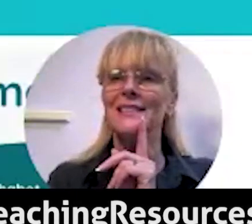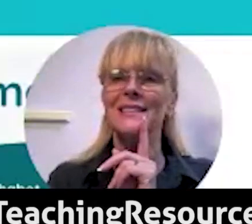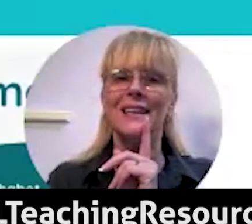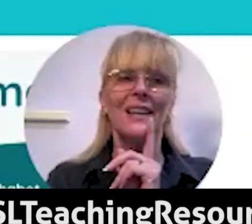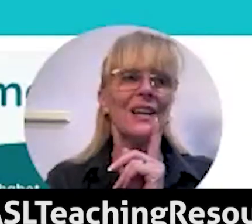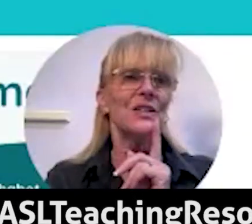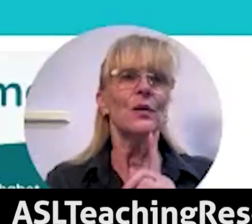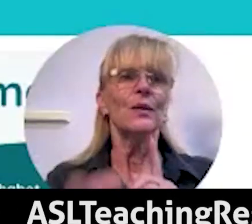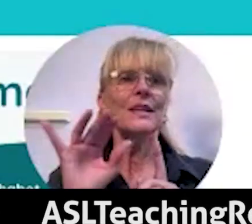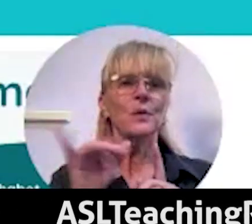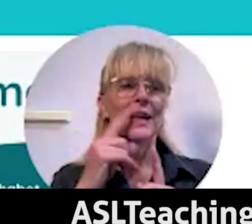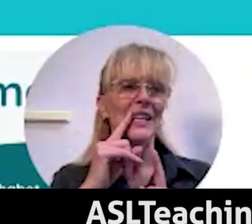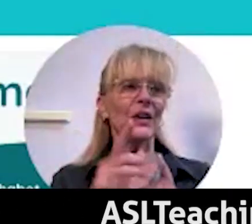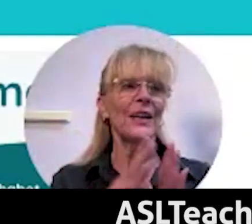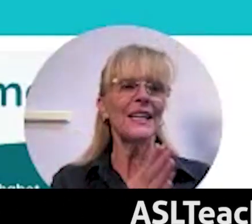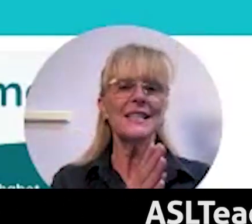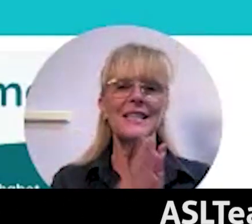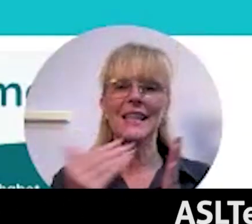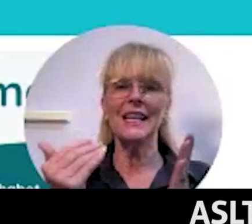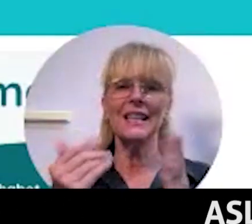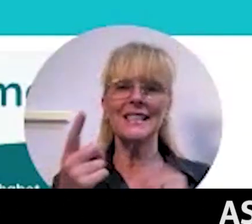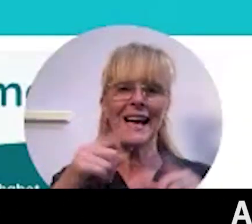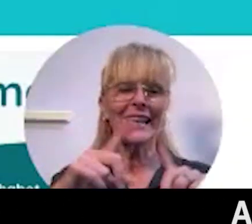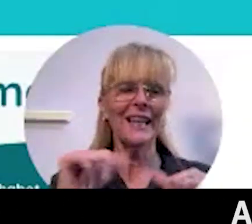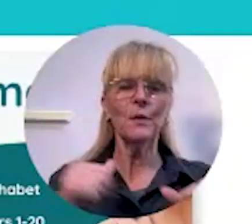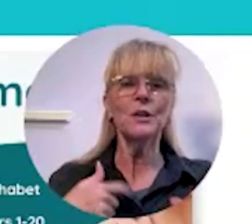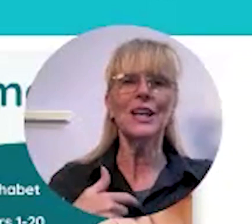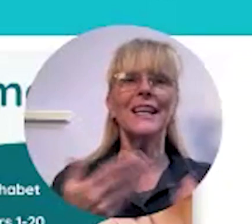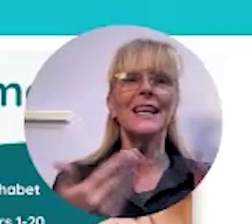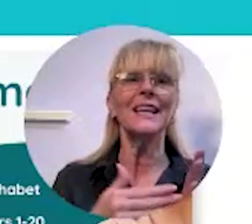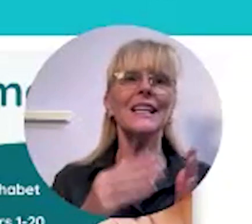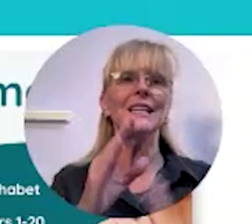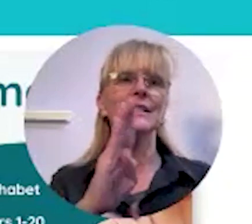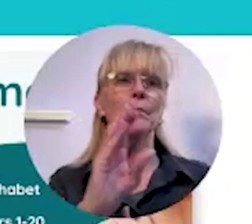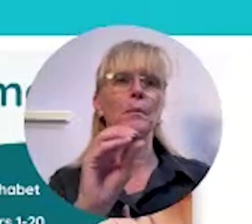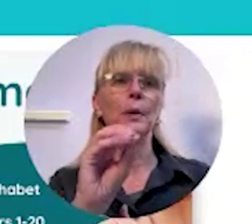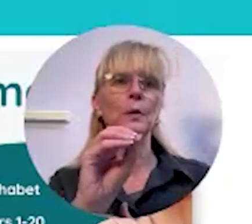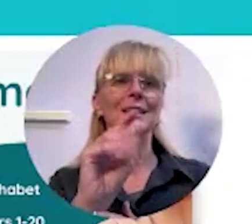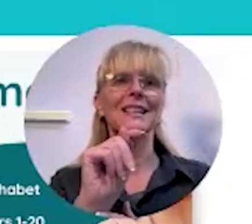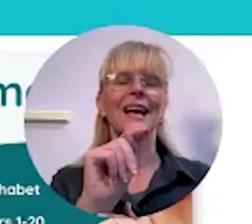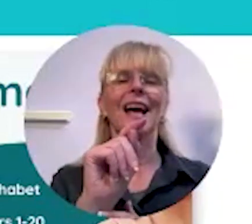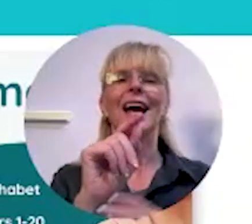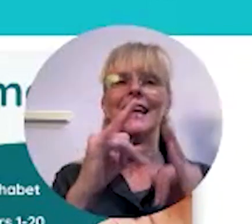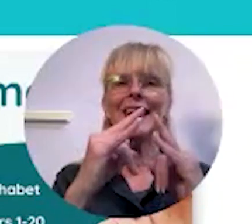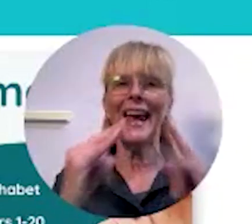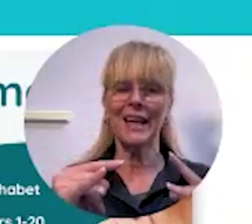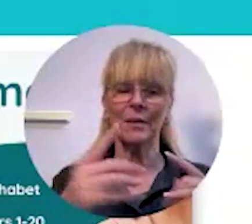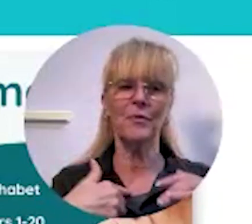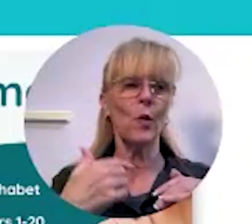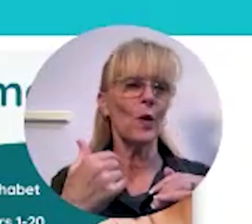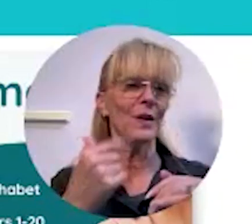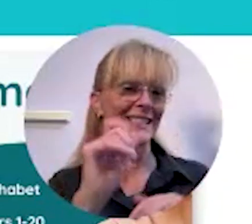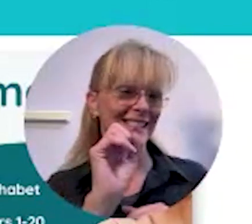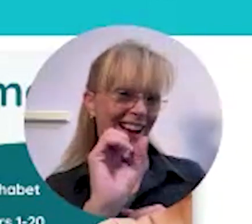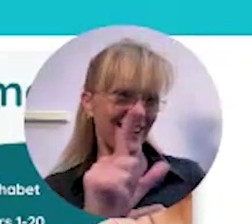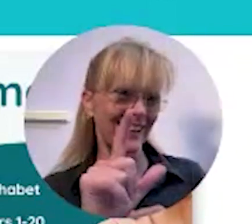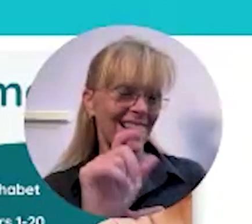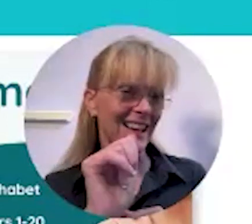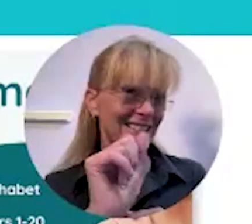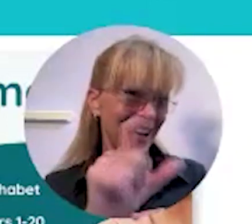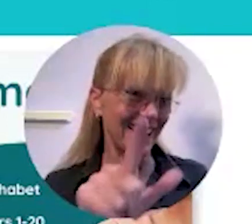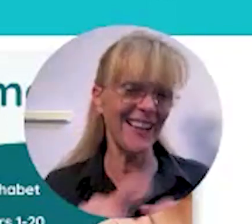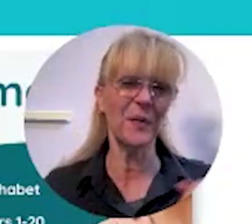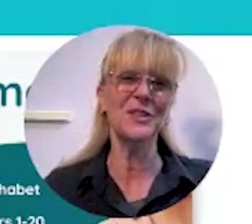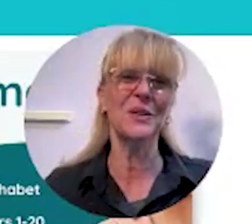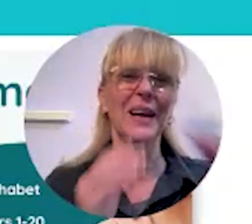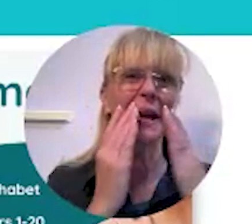yes so this right here is the sign language again it is the boot camp for sign